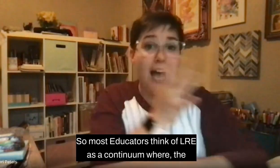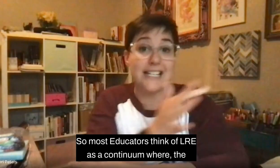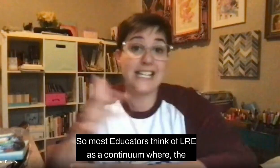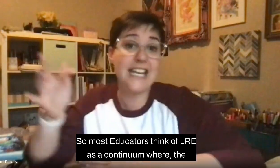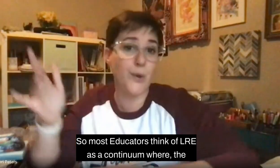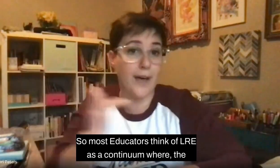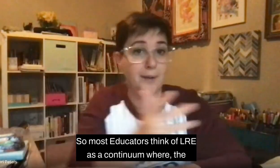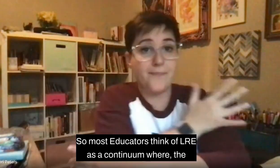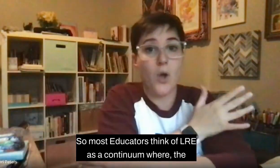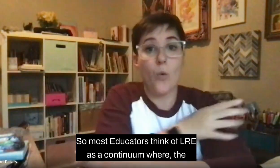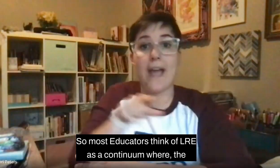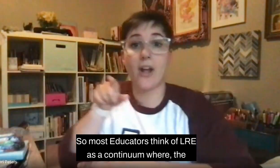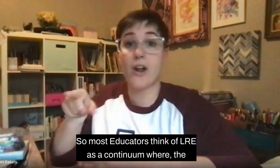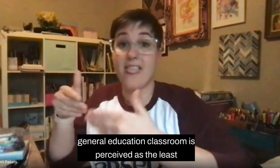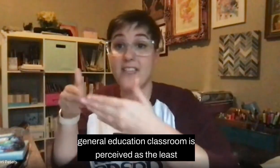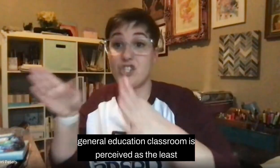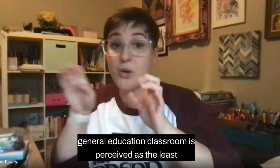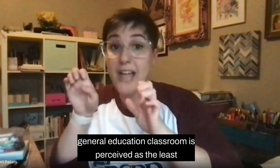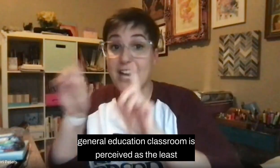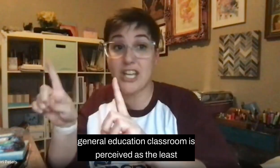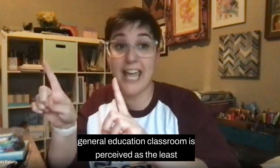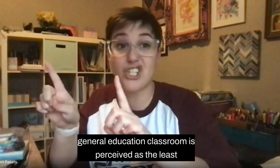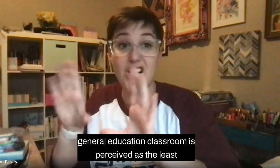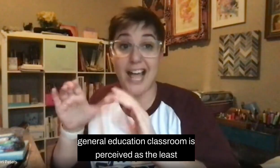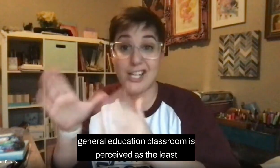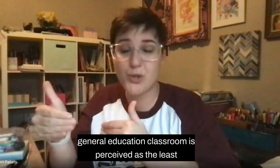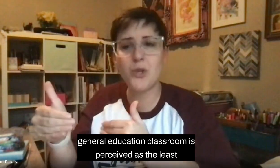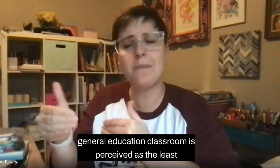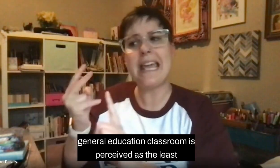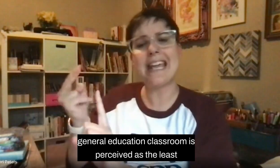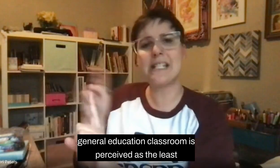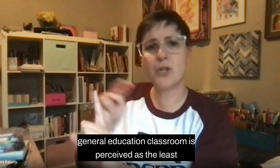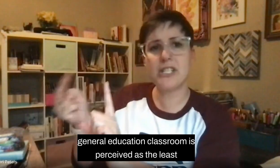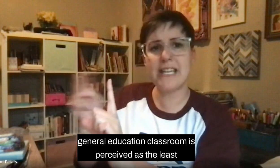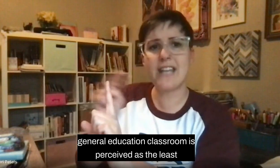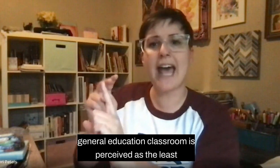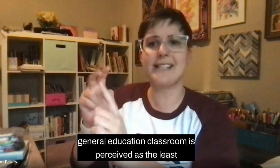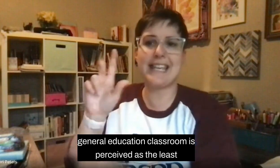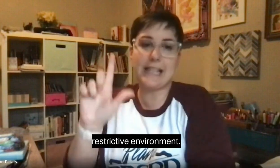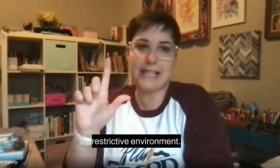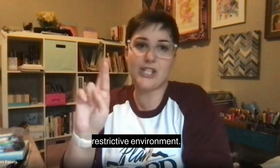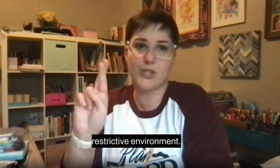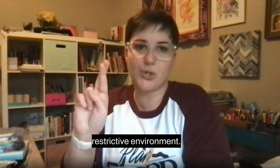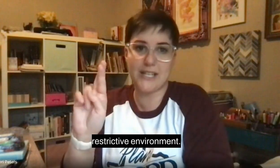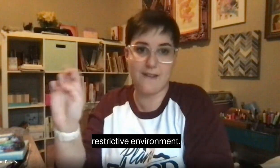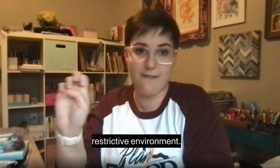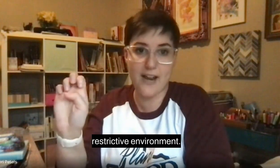continuum where the general education classroom is perceived as the least restrictive environment